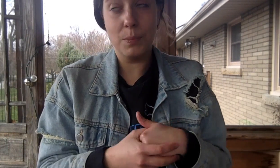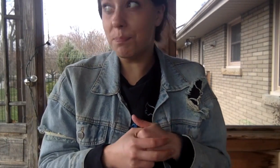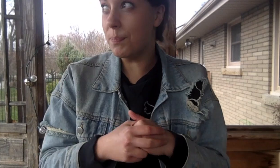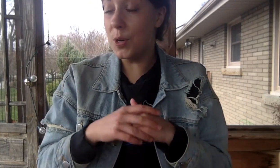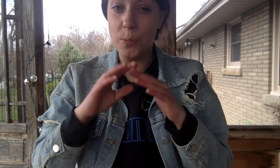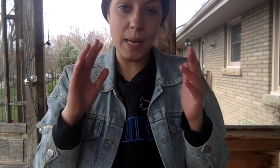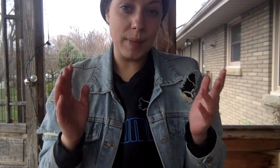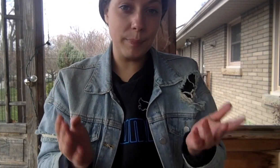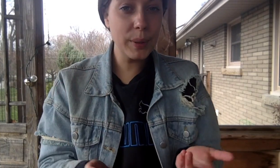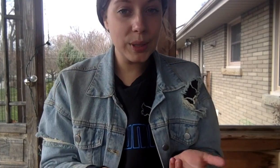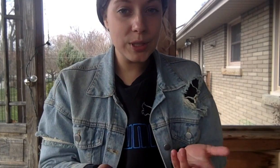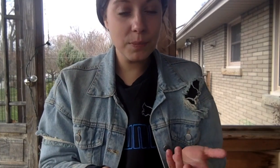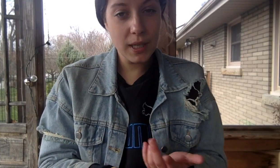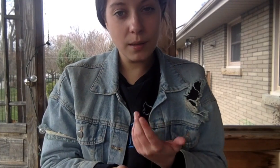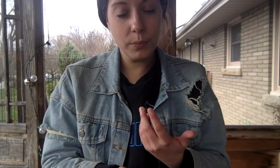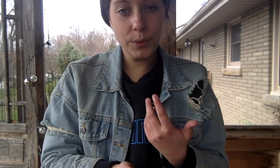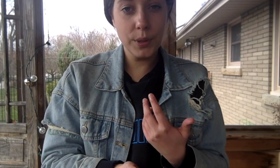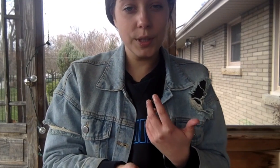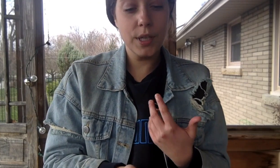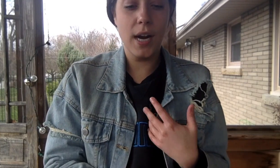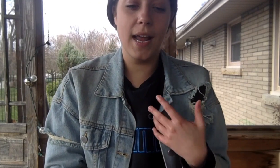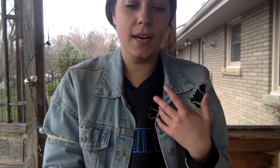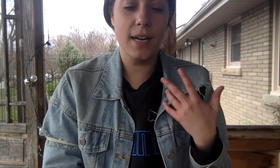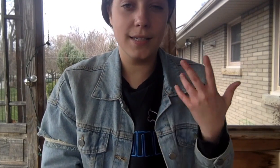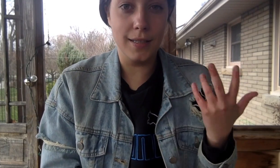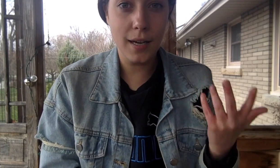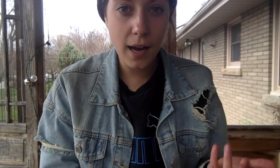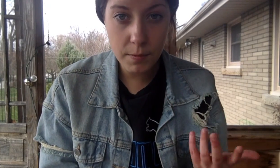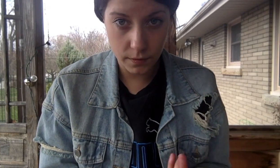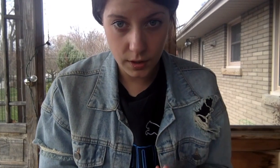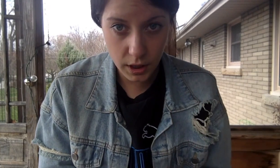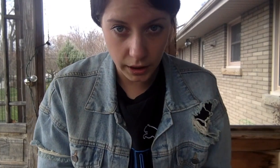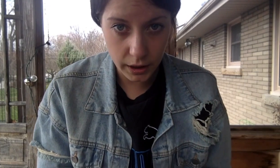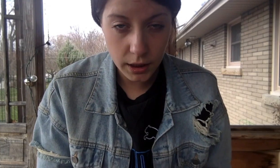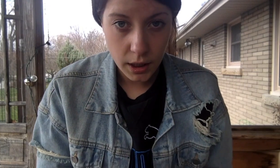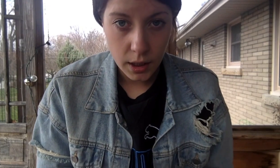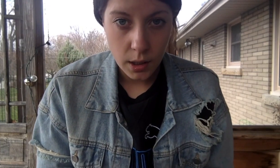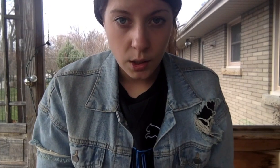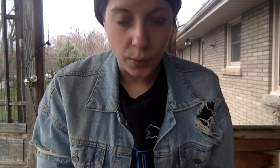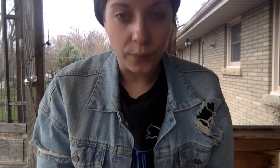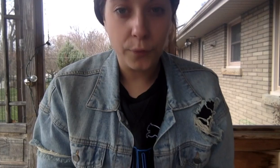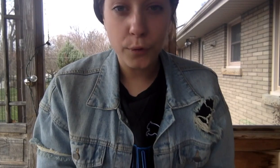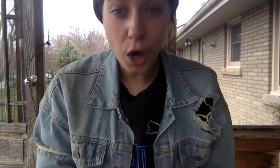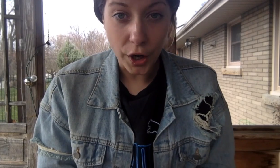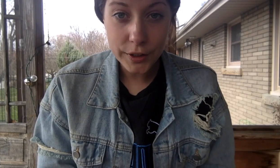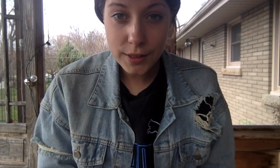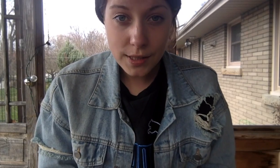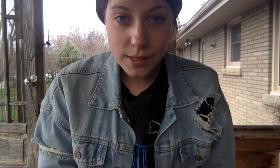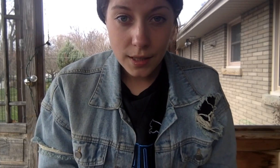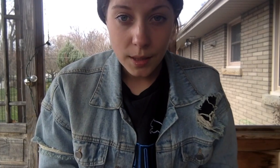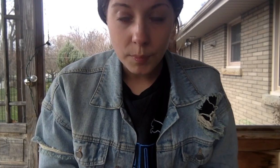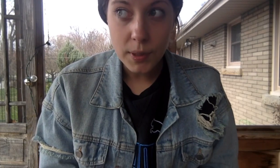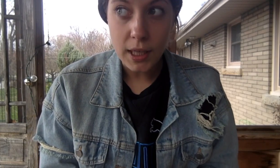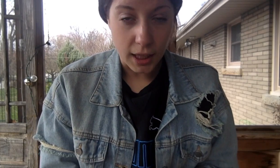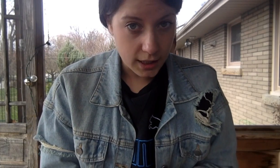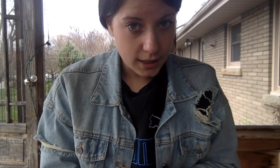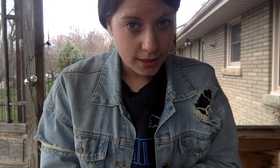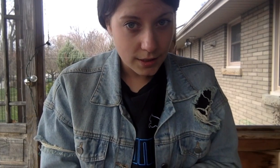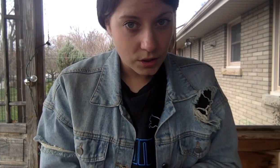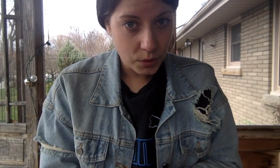new baby birds being born and it is the time of year when frogs begin to